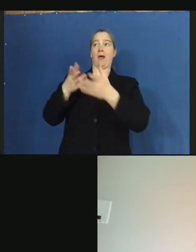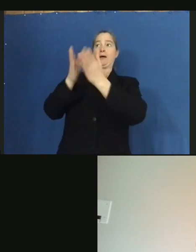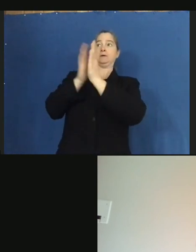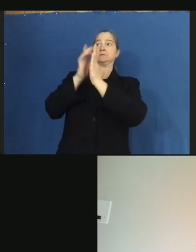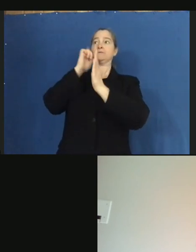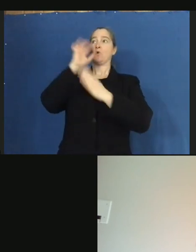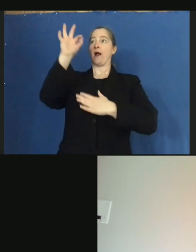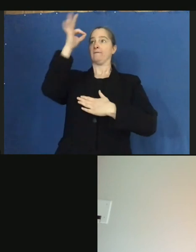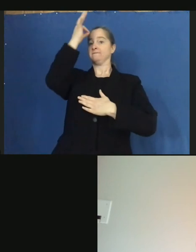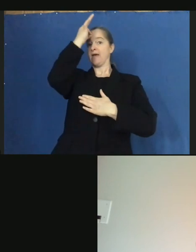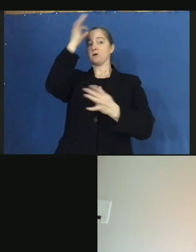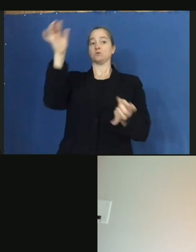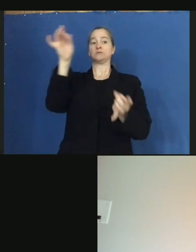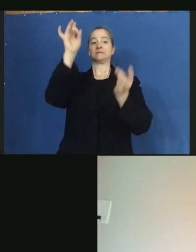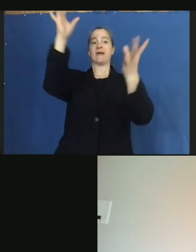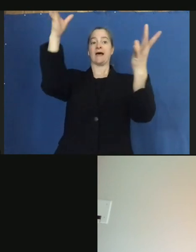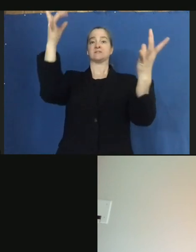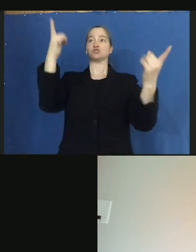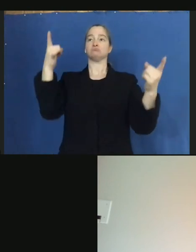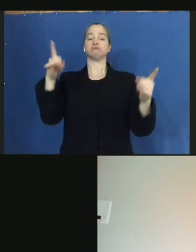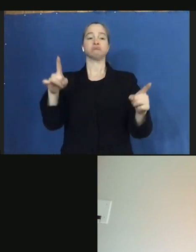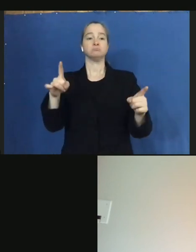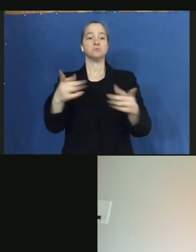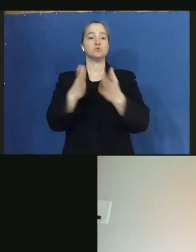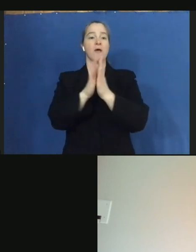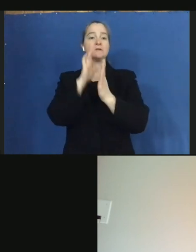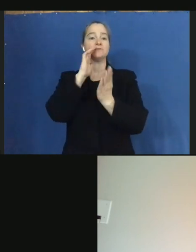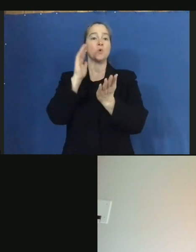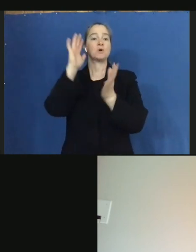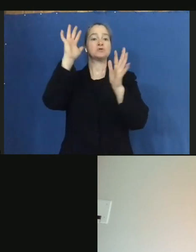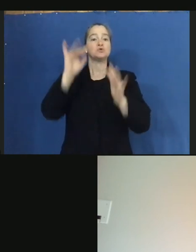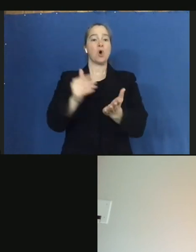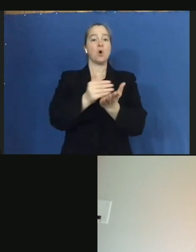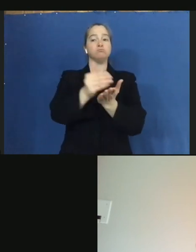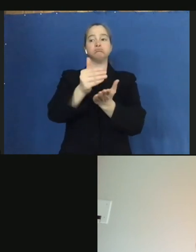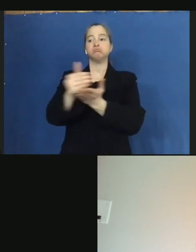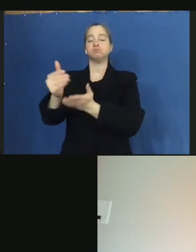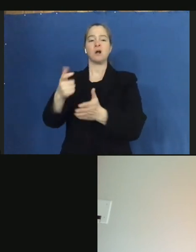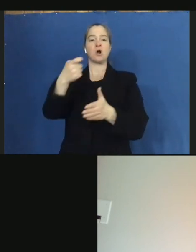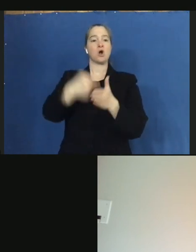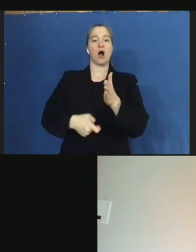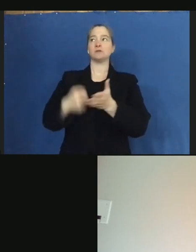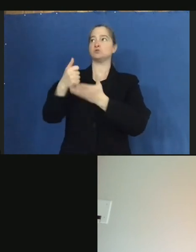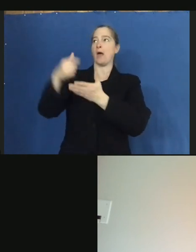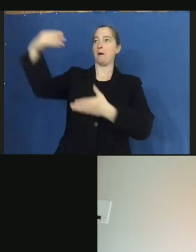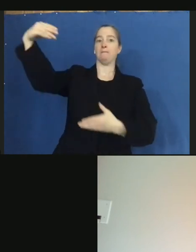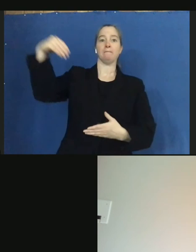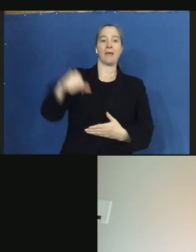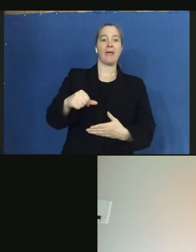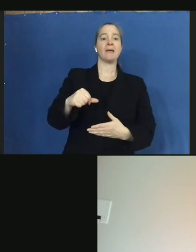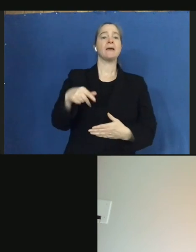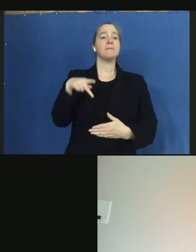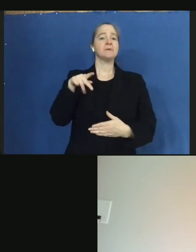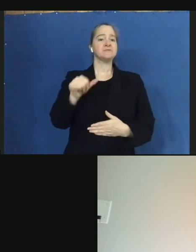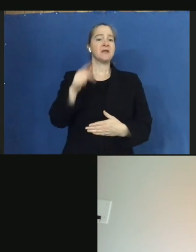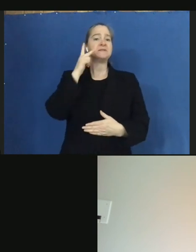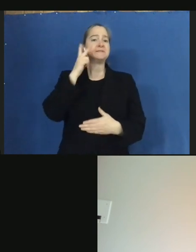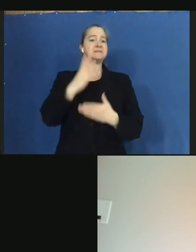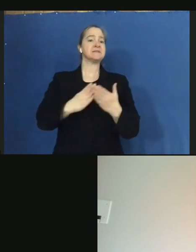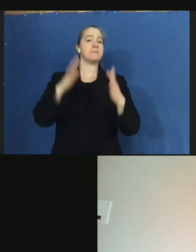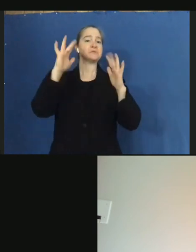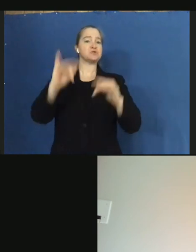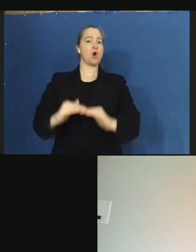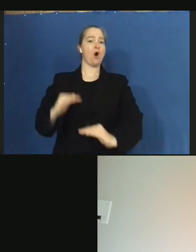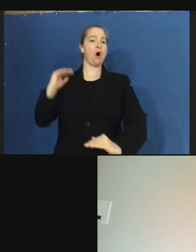help with snow removal costs and those types of things. You know, Pennsylvania has seen some pretty historic snow events over the years. I'm not sure whether